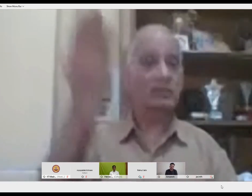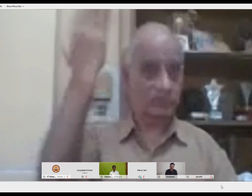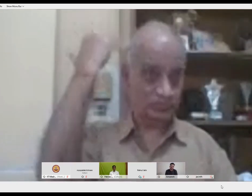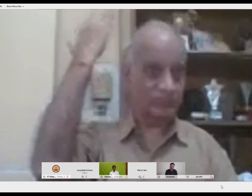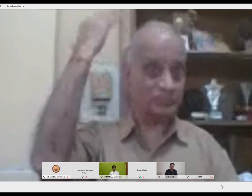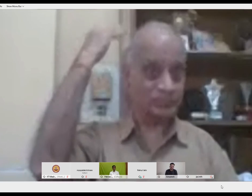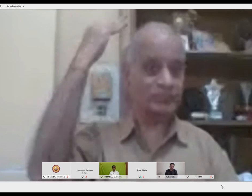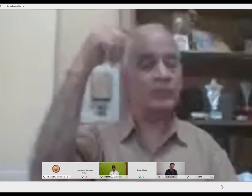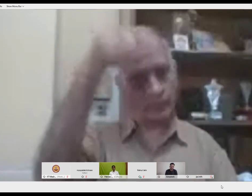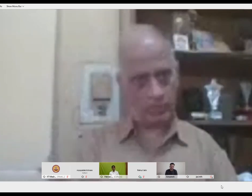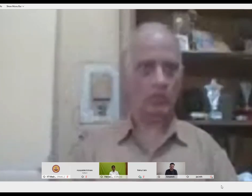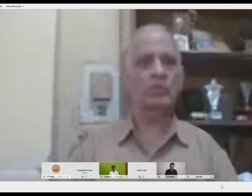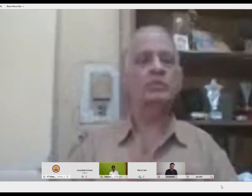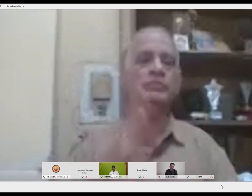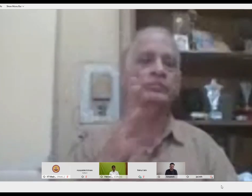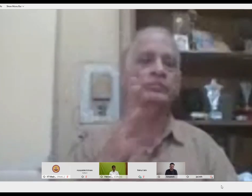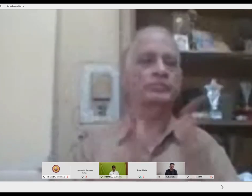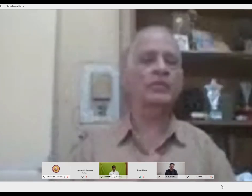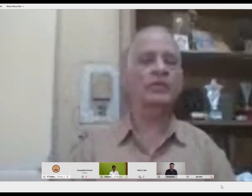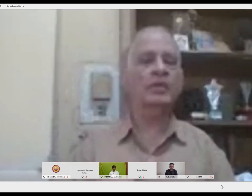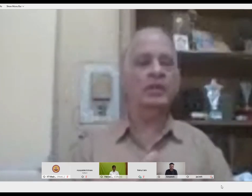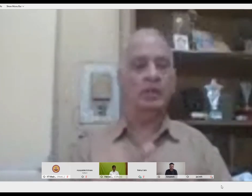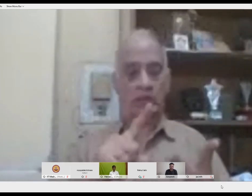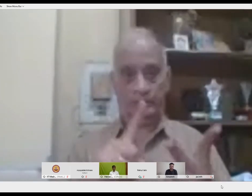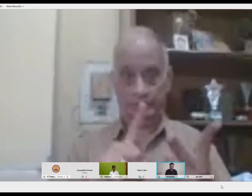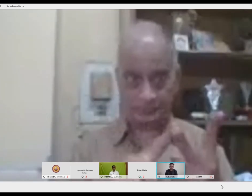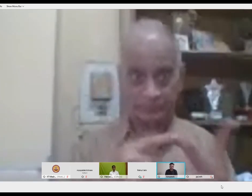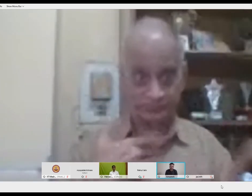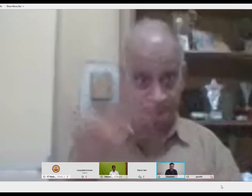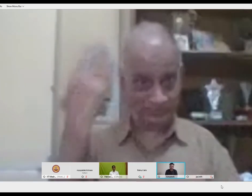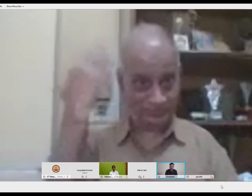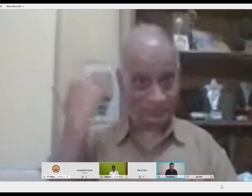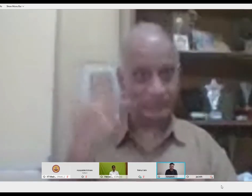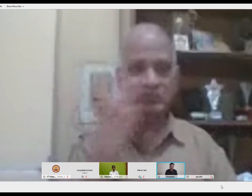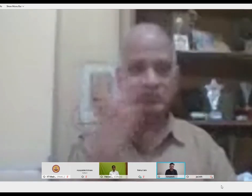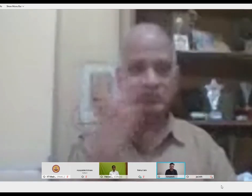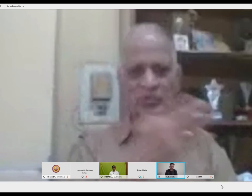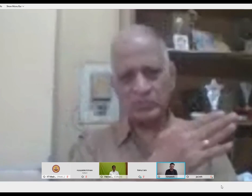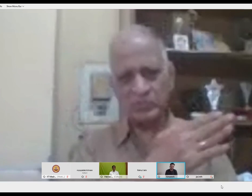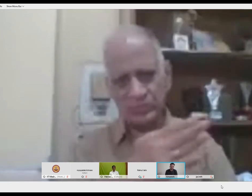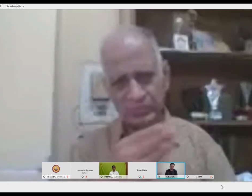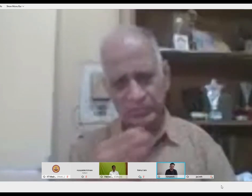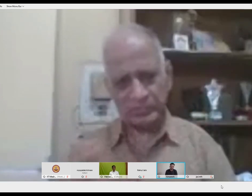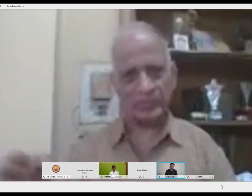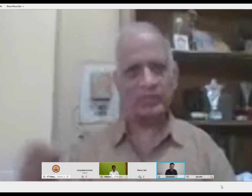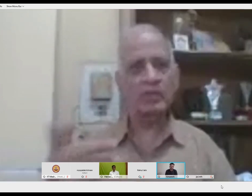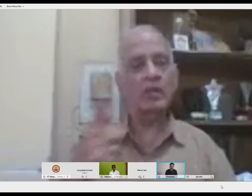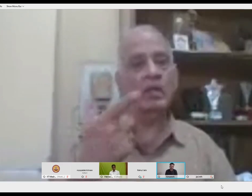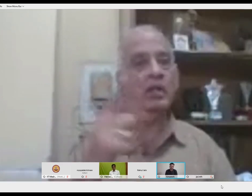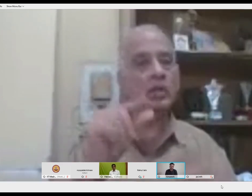You know, like, at that point of time, you know, like teachers were not very much interested to use sign language, they wanted to propagate speech